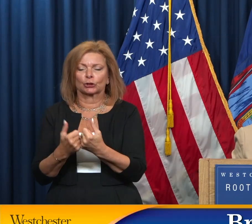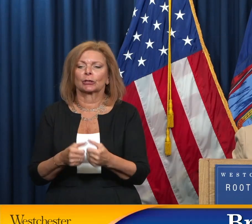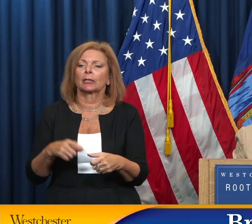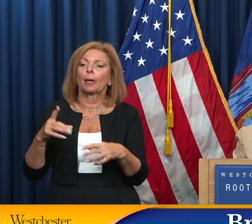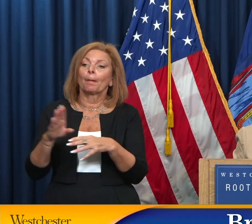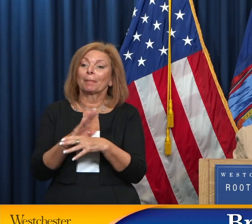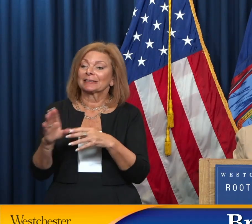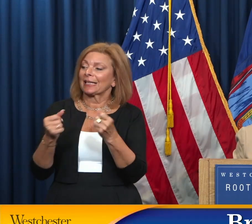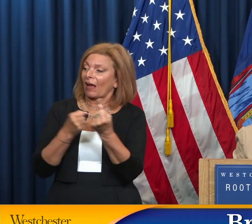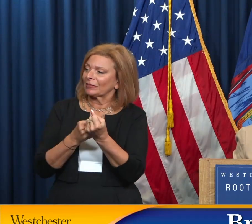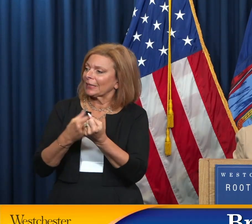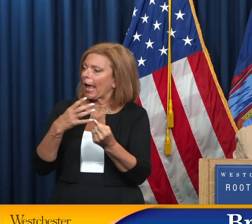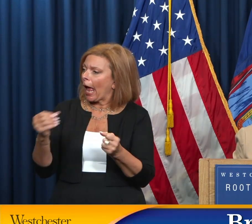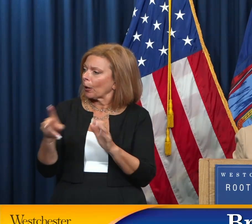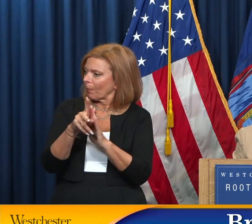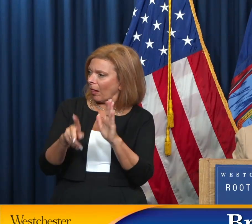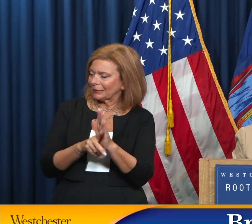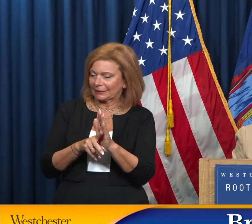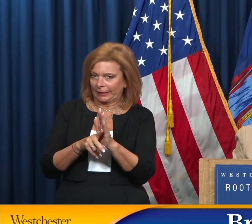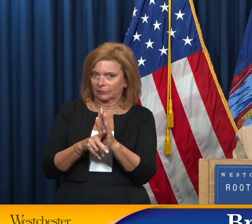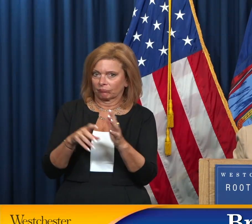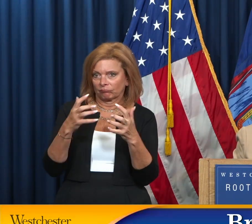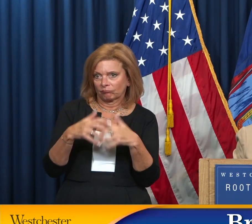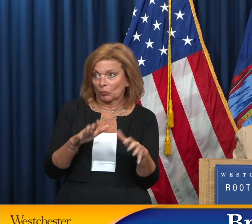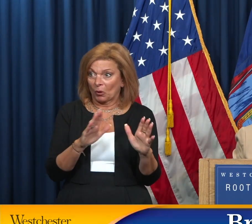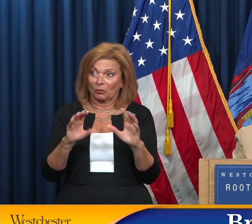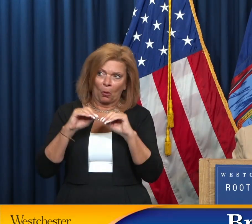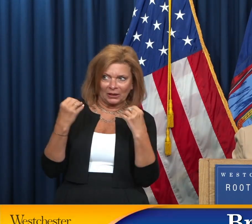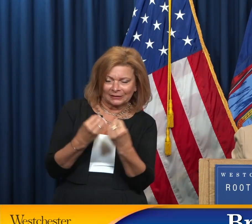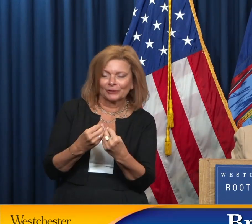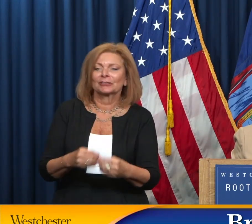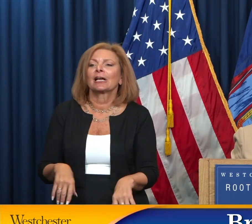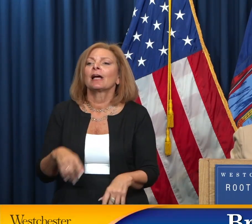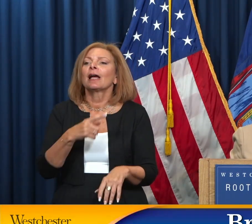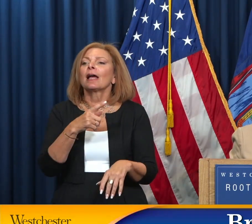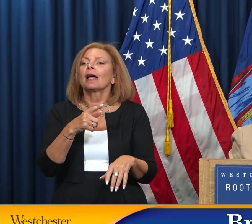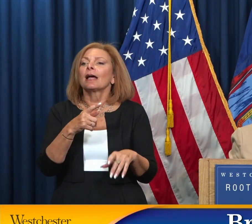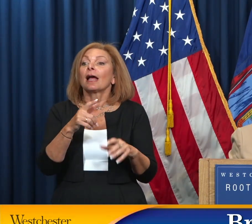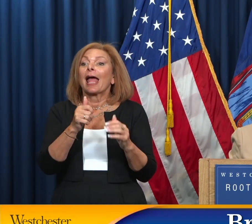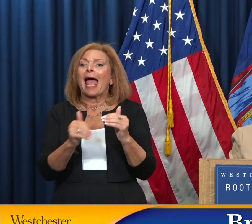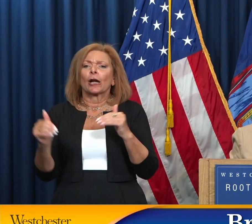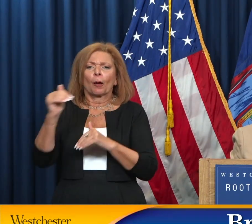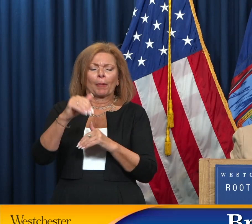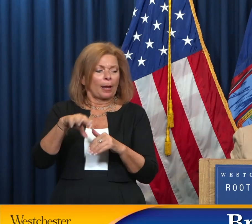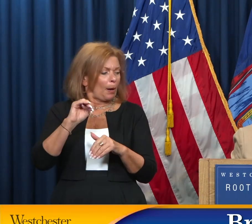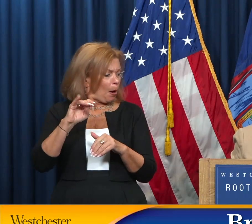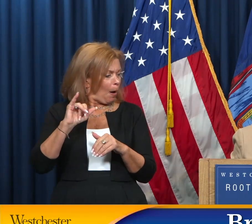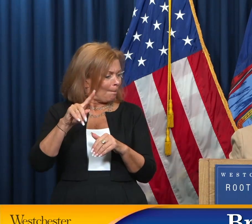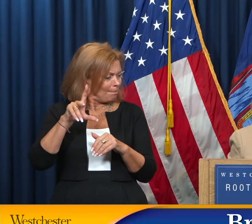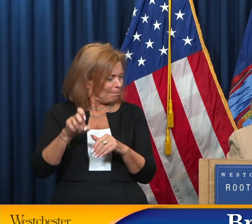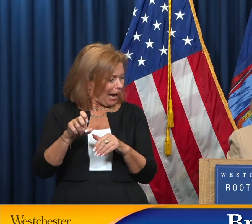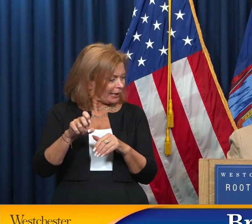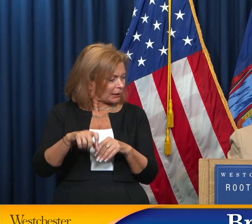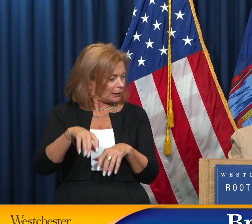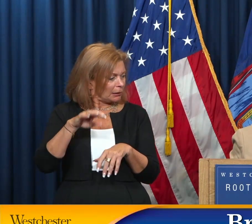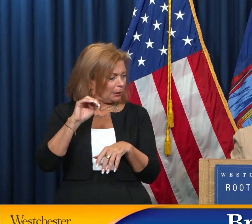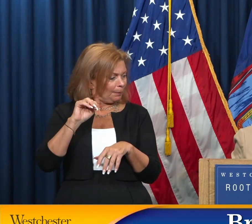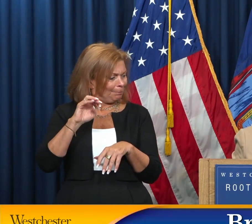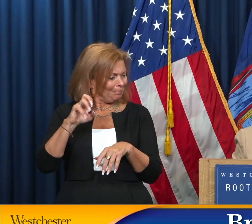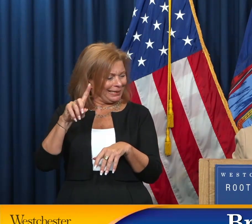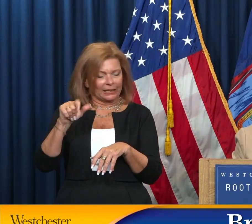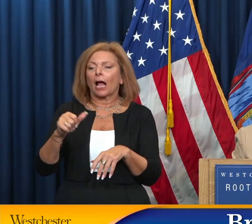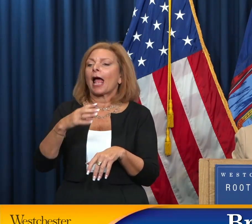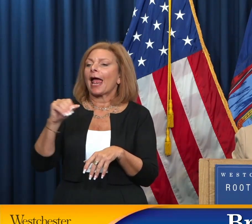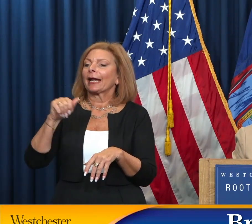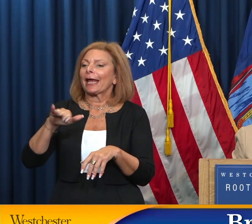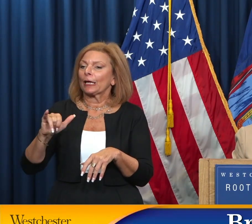business advocacy and policy organization headed up by Mike Romita and his vice president, Amy Allen, who you're going to be hearing from in a little